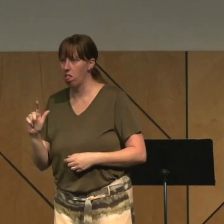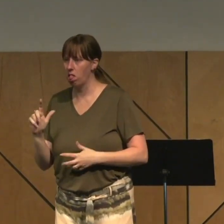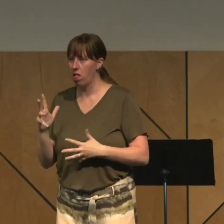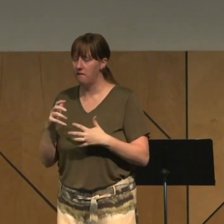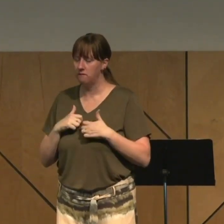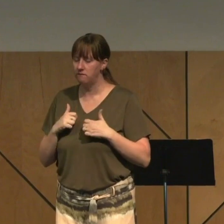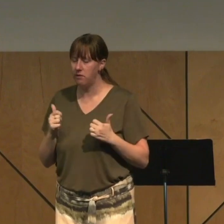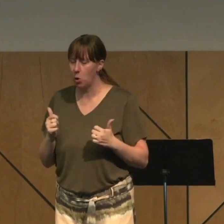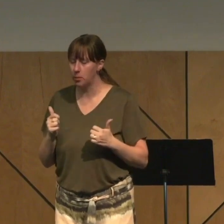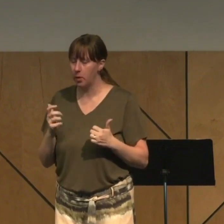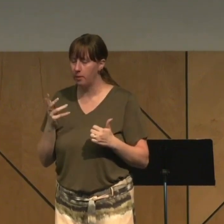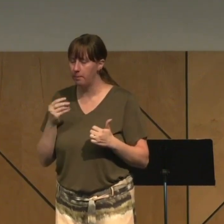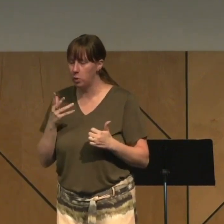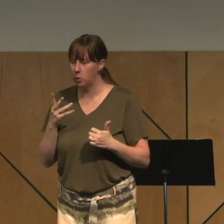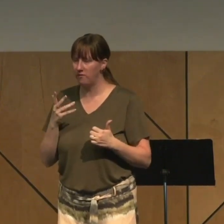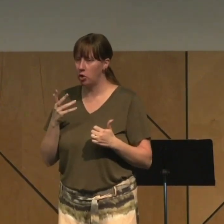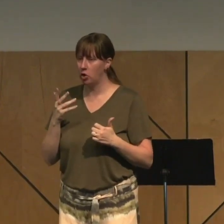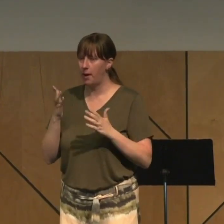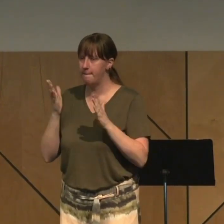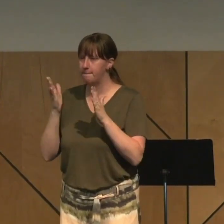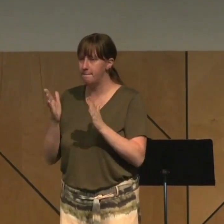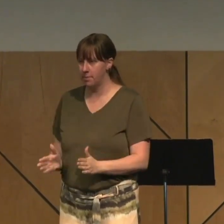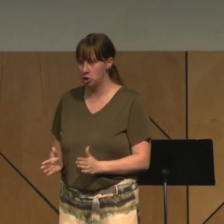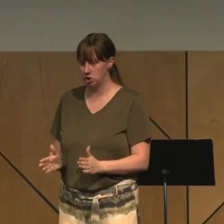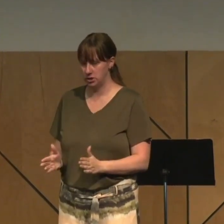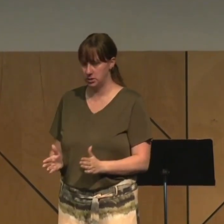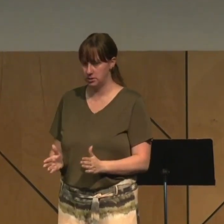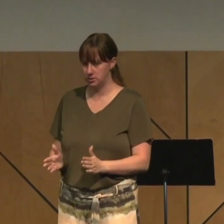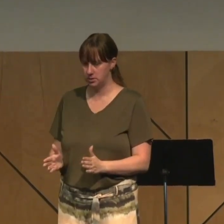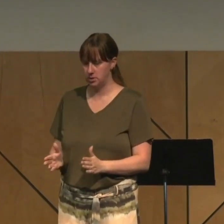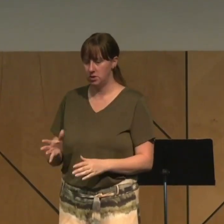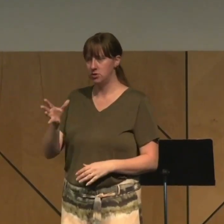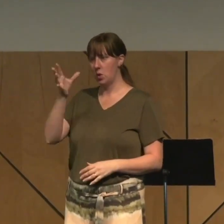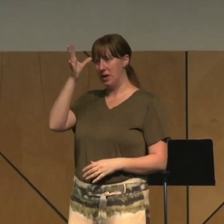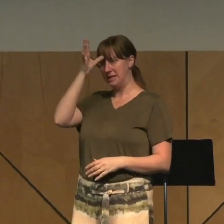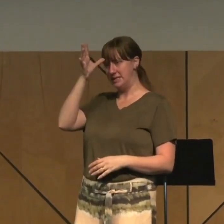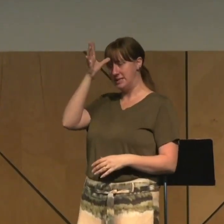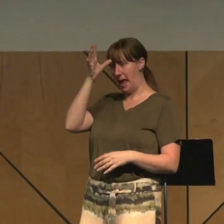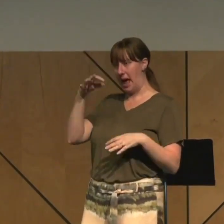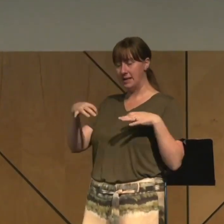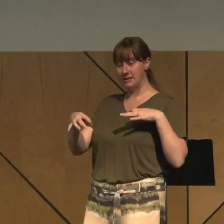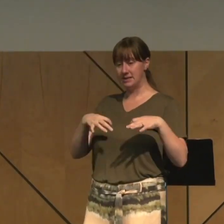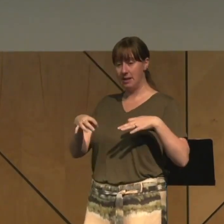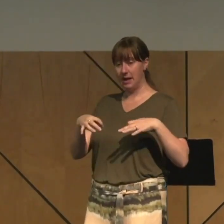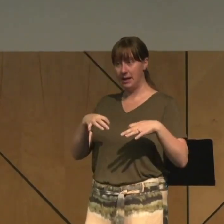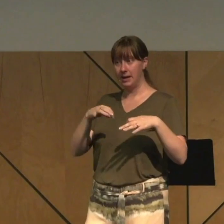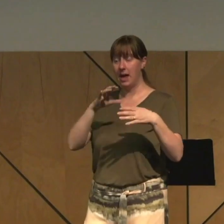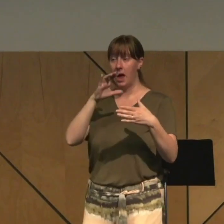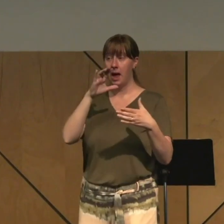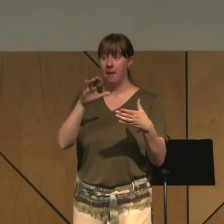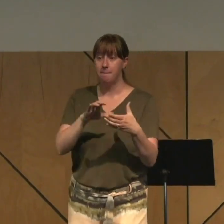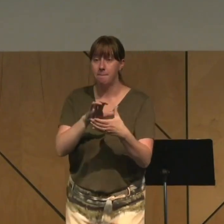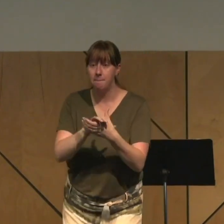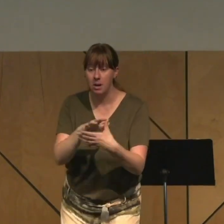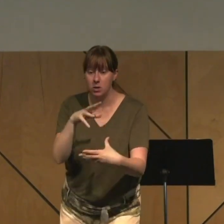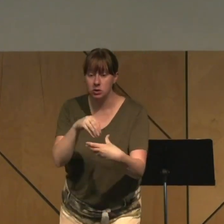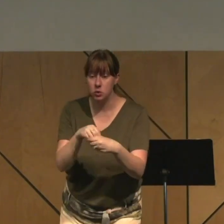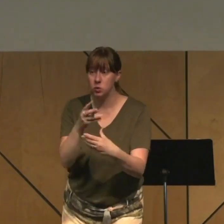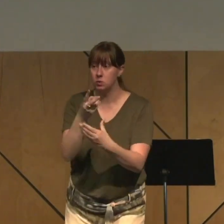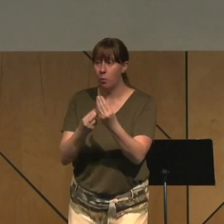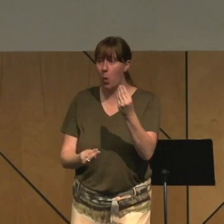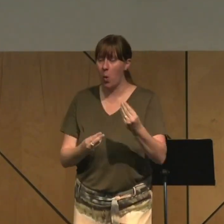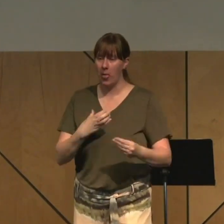person. So the dad is saying here that marriage includes both the passions